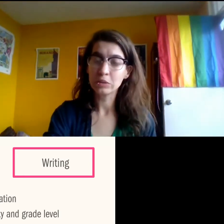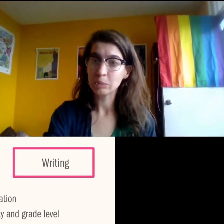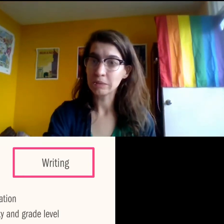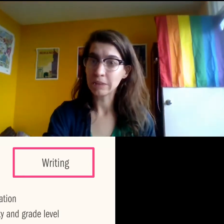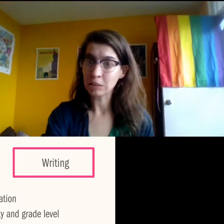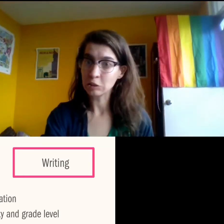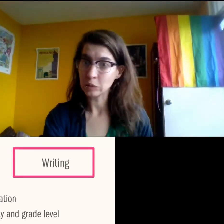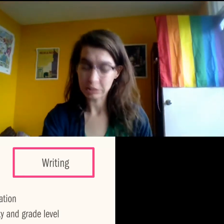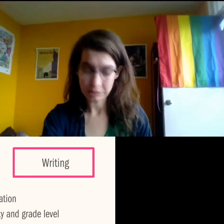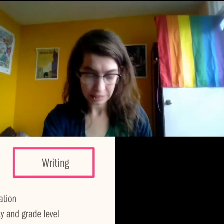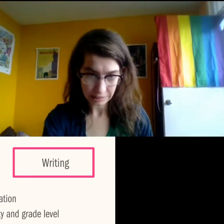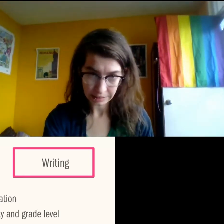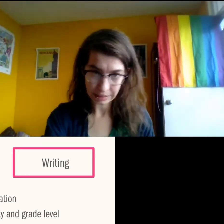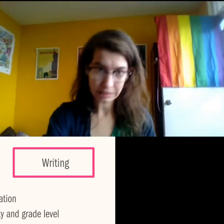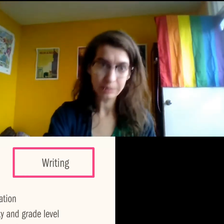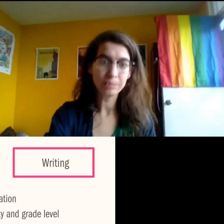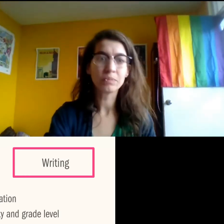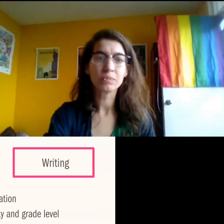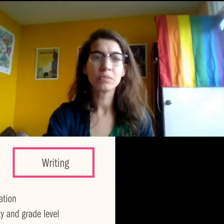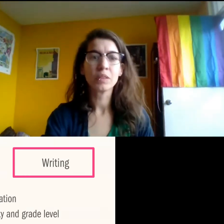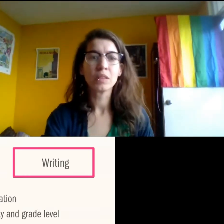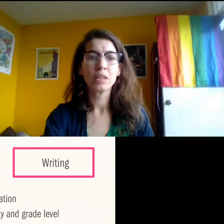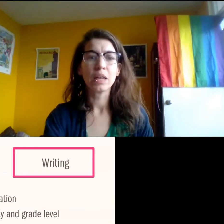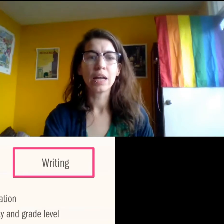you want to simplify and shorten your sentences.